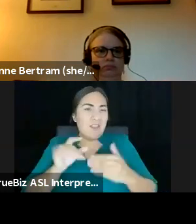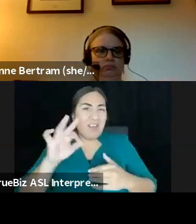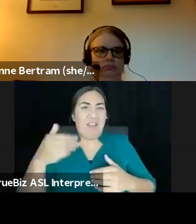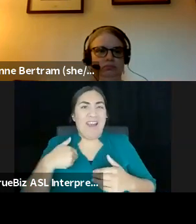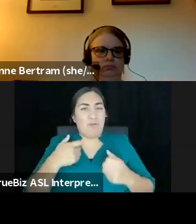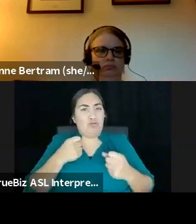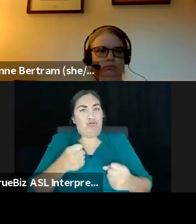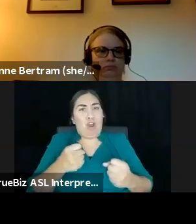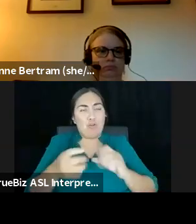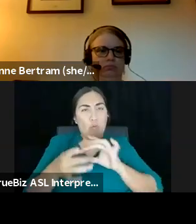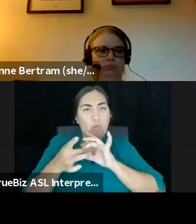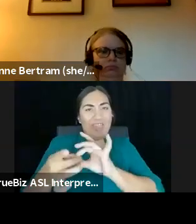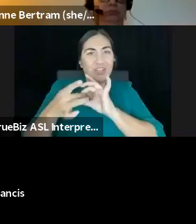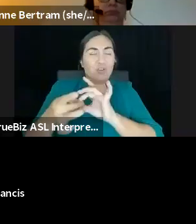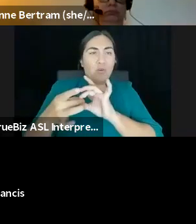practice happening.